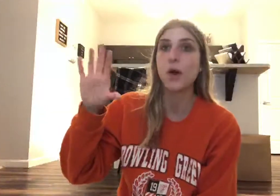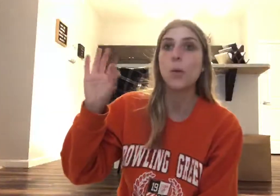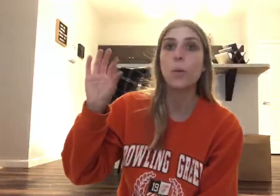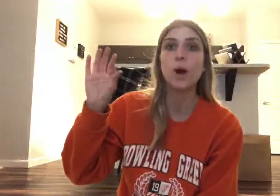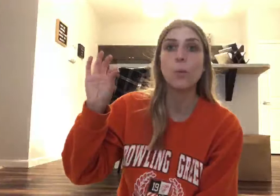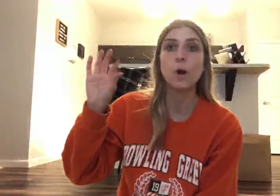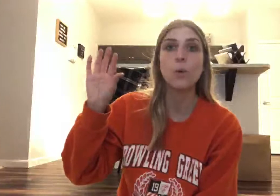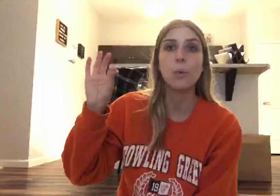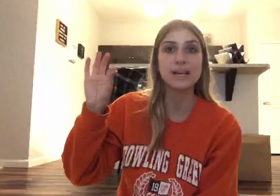W, W, white.